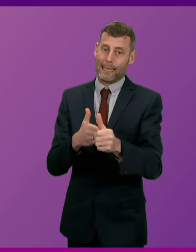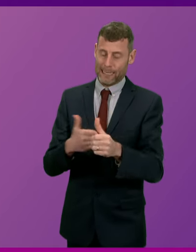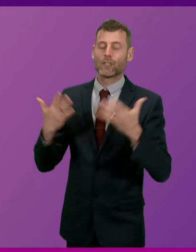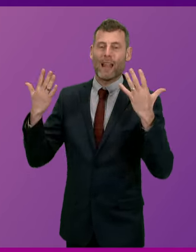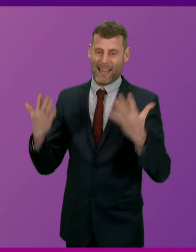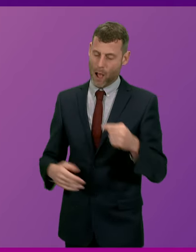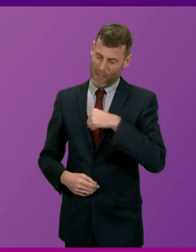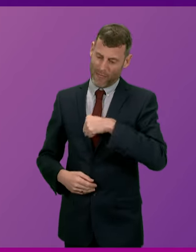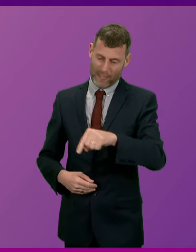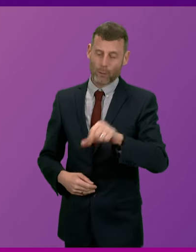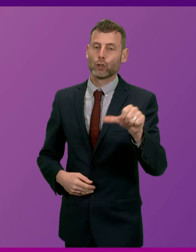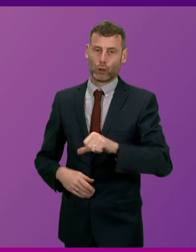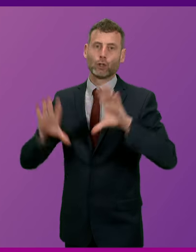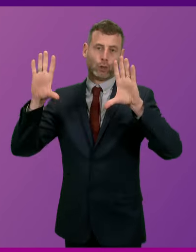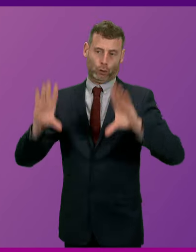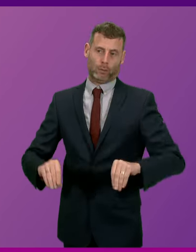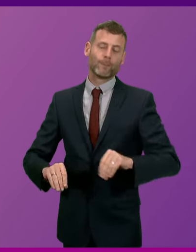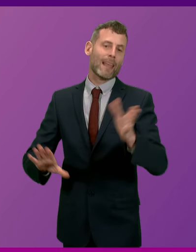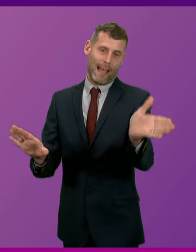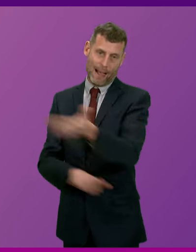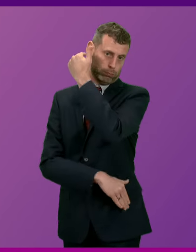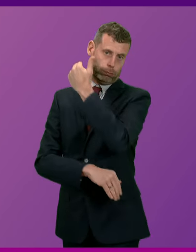first minister? First minister.